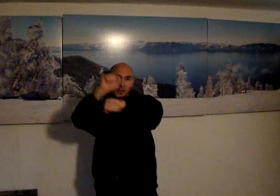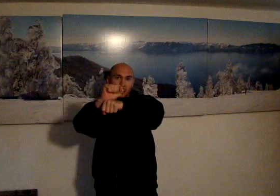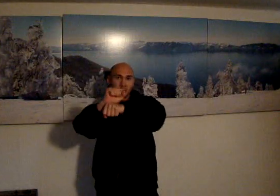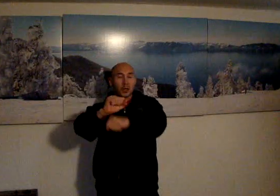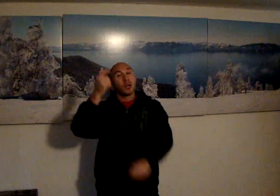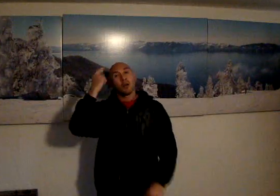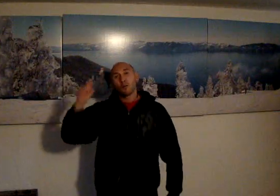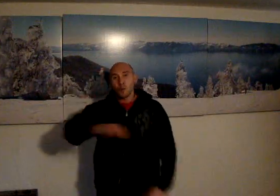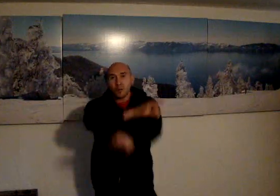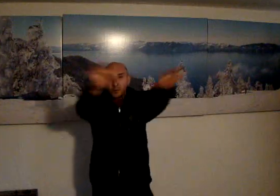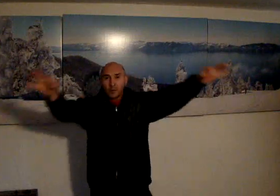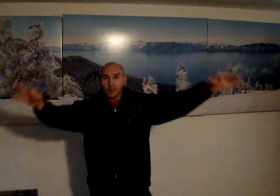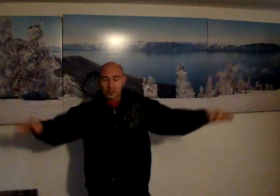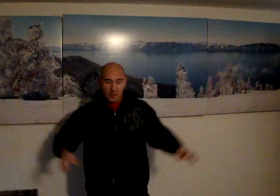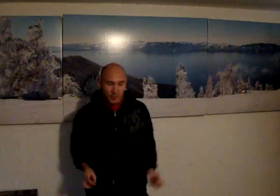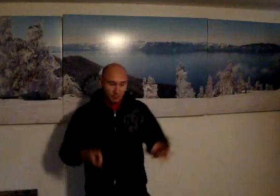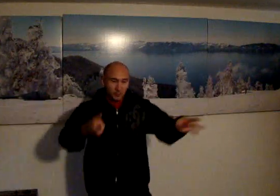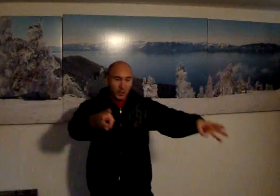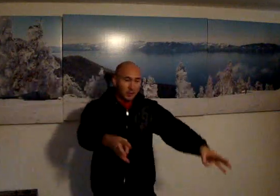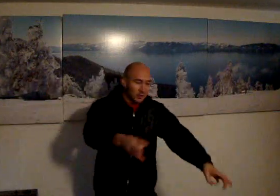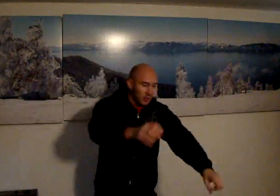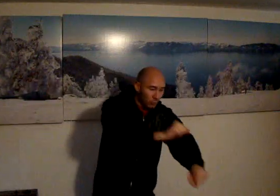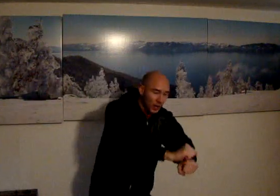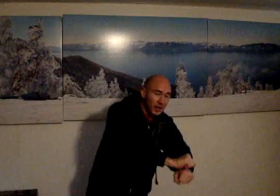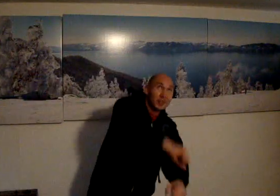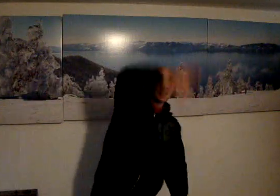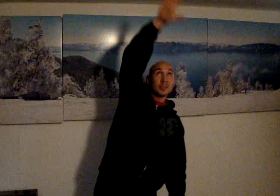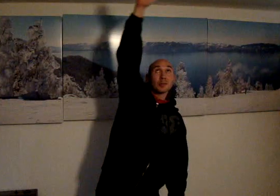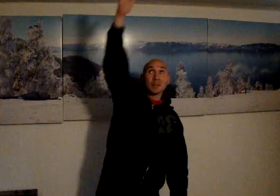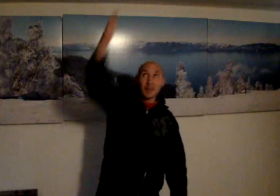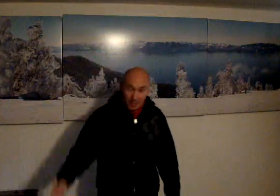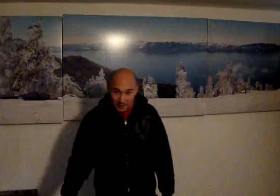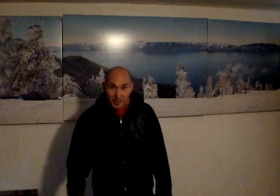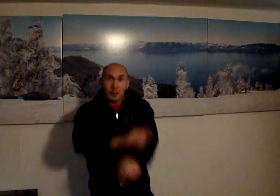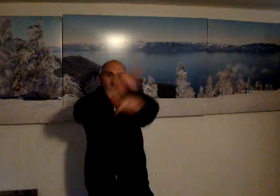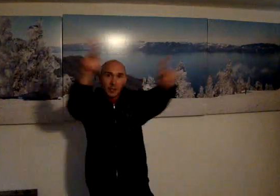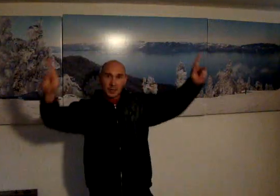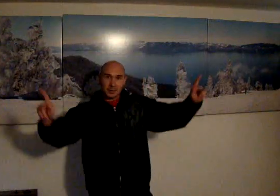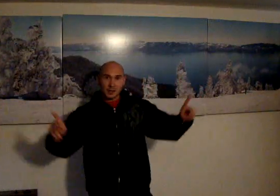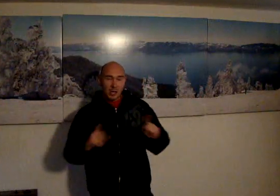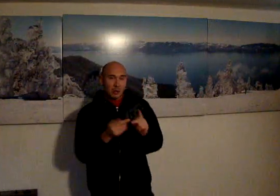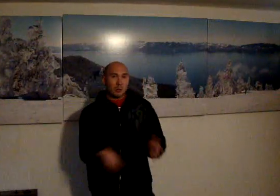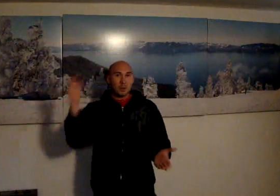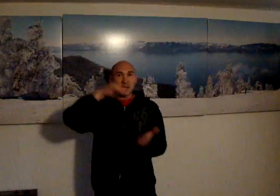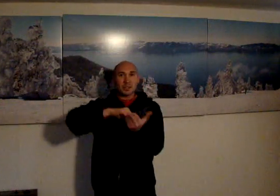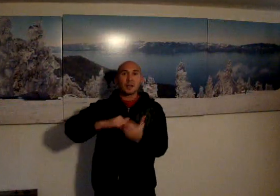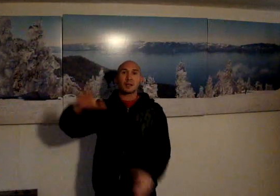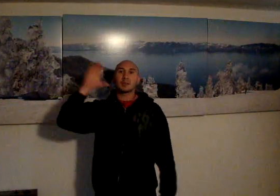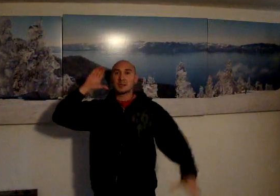for fields and floods rocks hills and plains repeat the